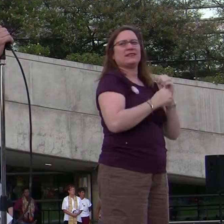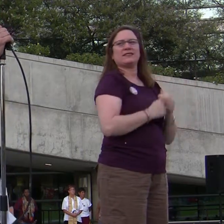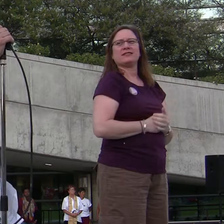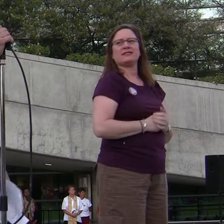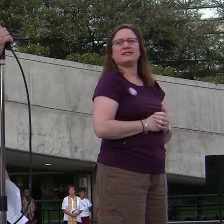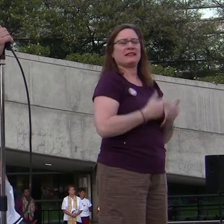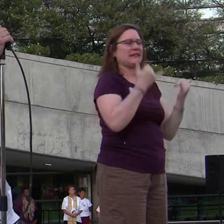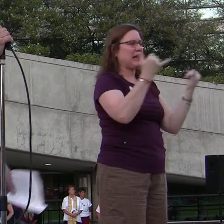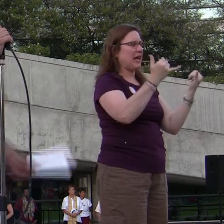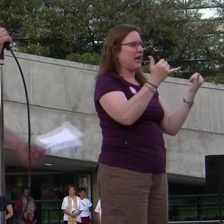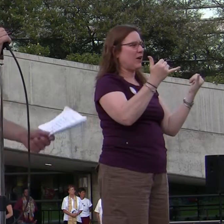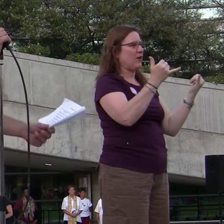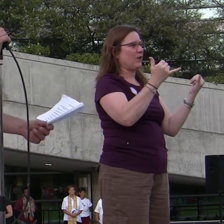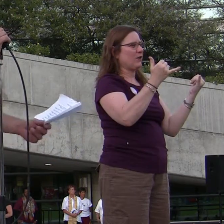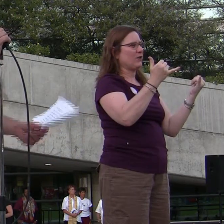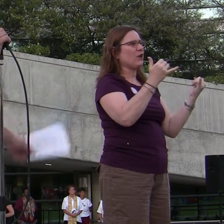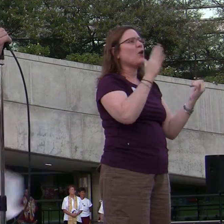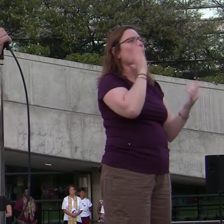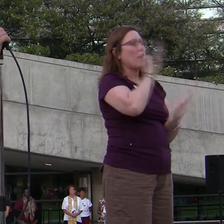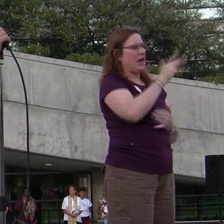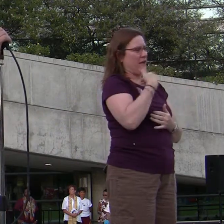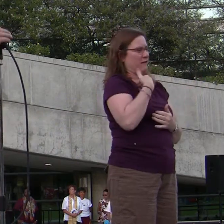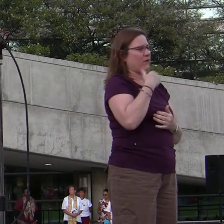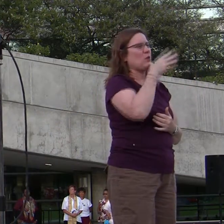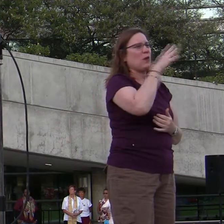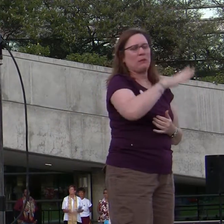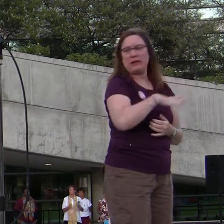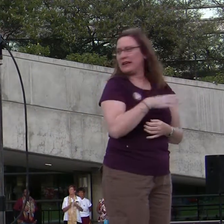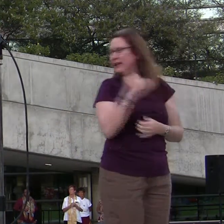time, let me bring to the stage Chris Jarvis.